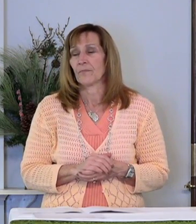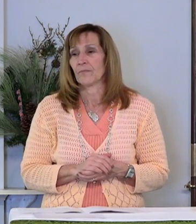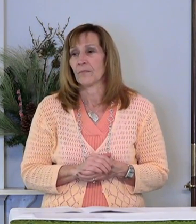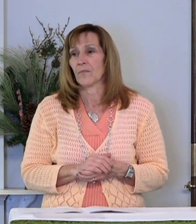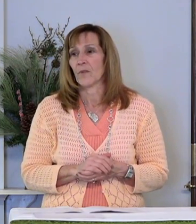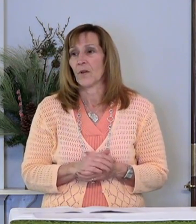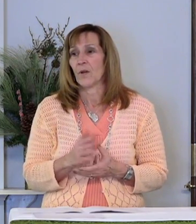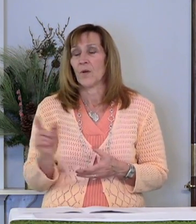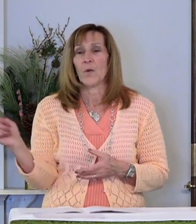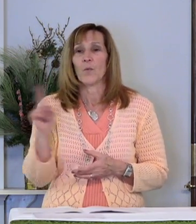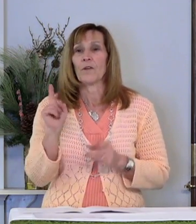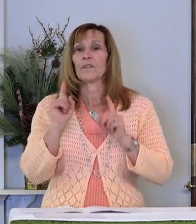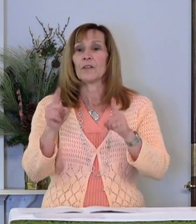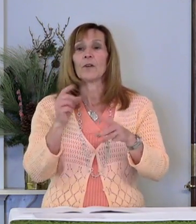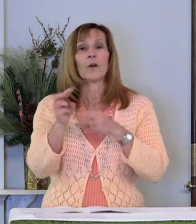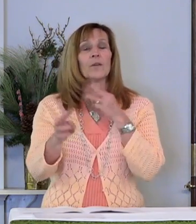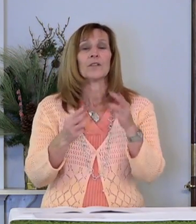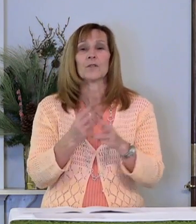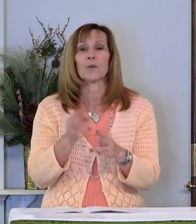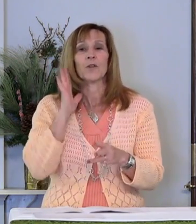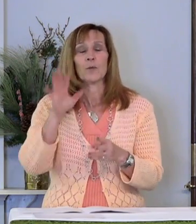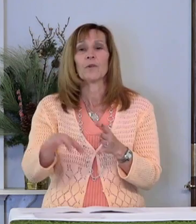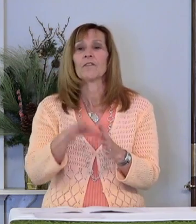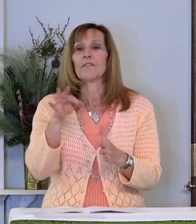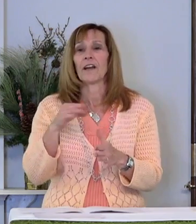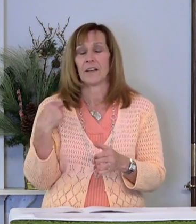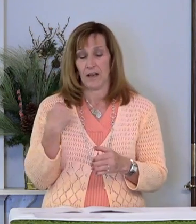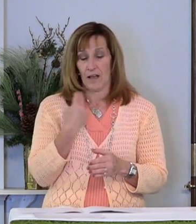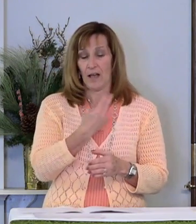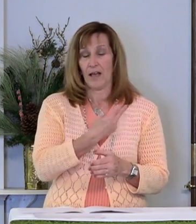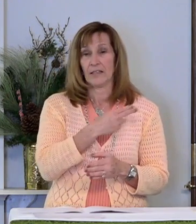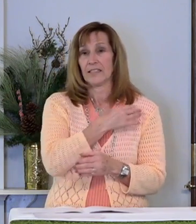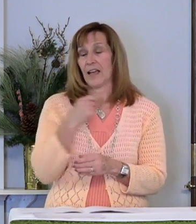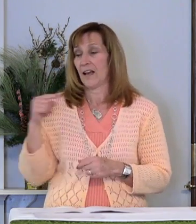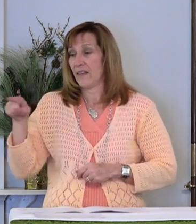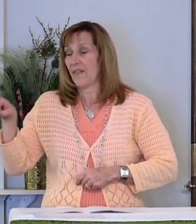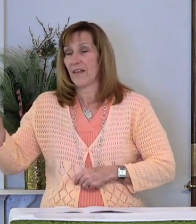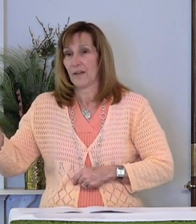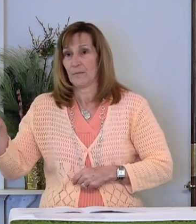Wherever you go in this world, you will find us and them.